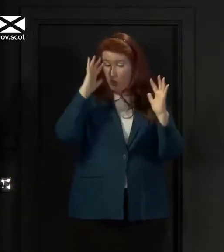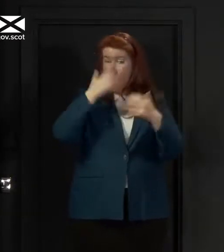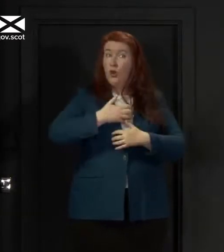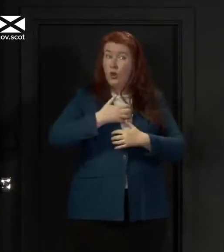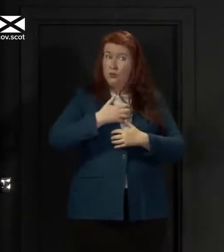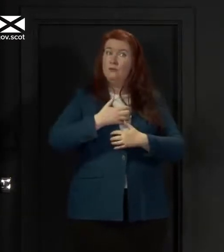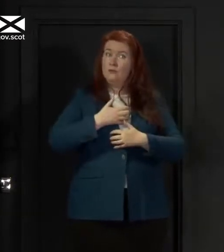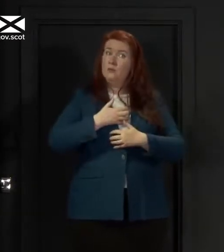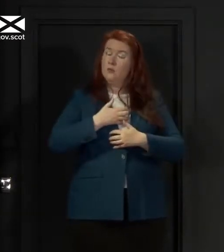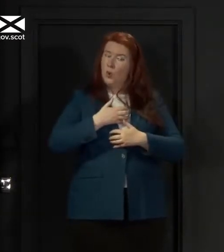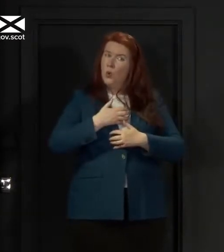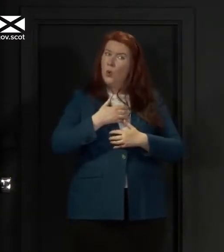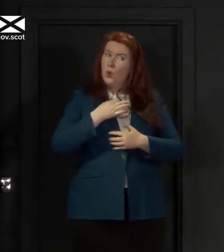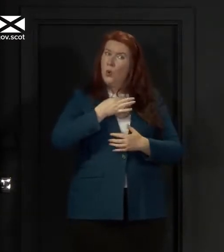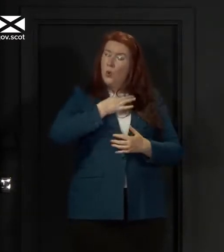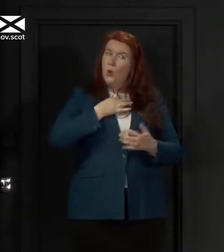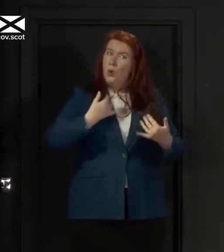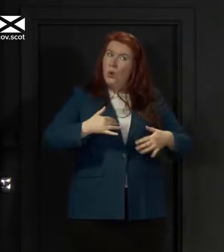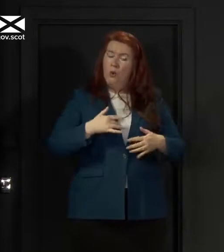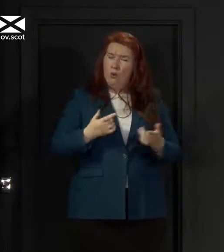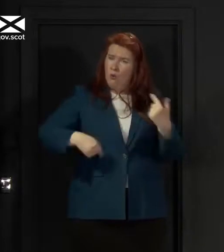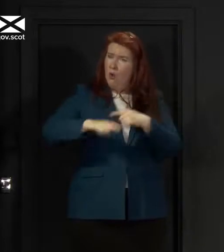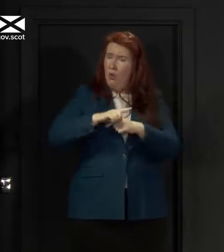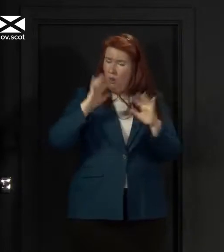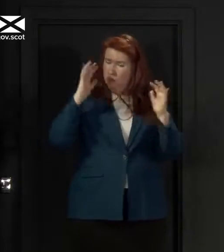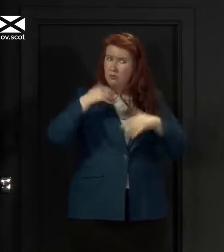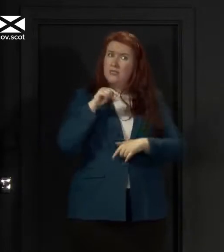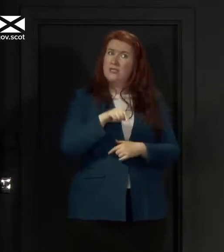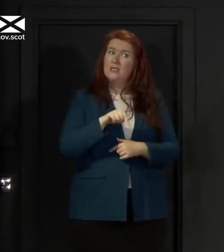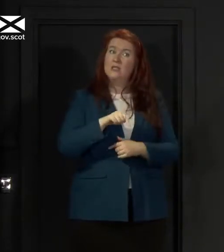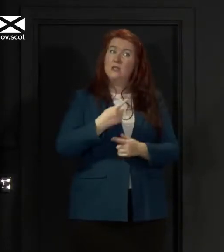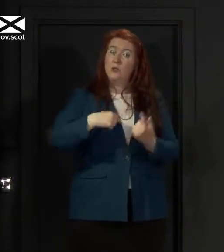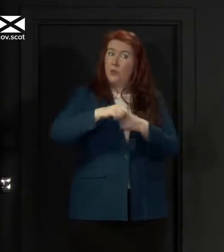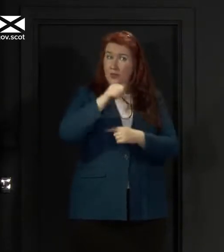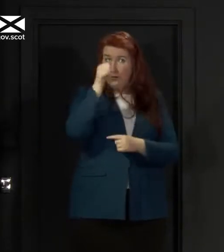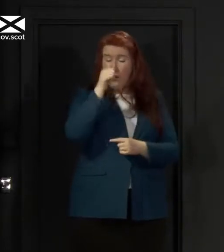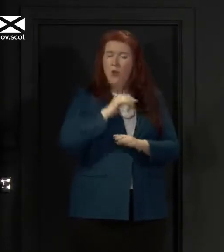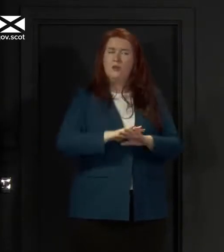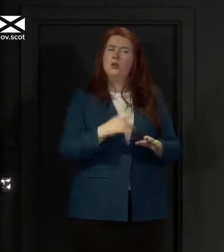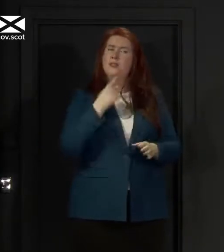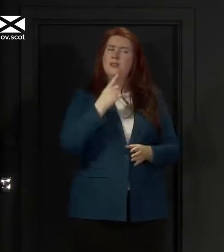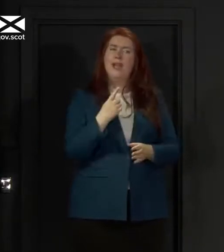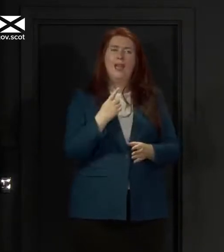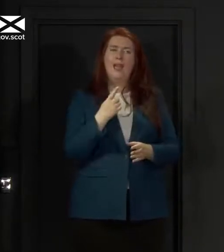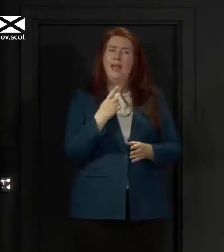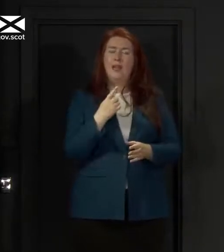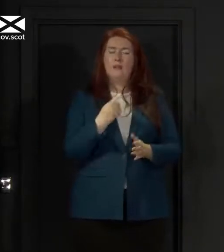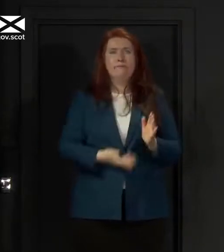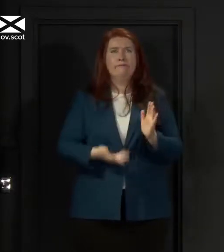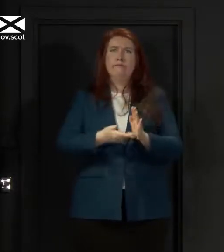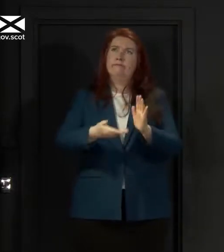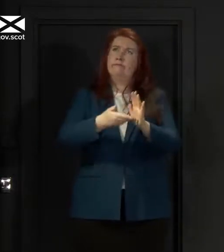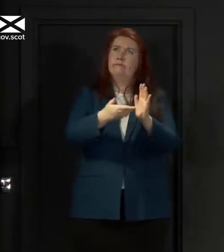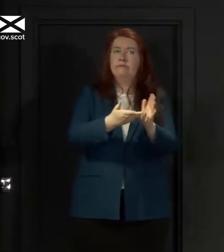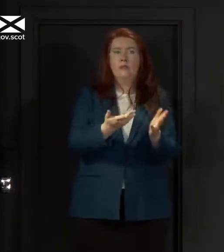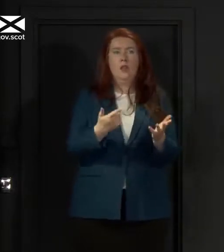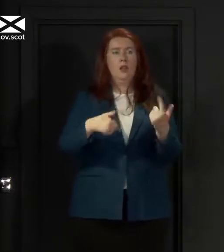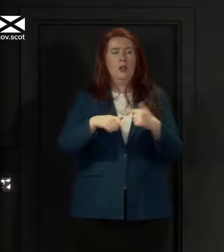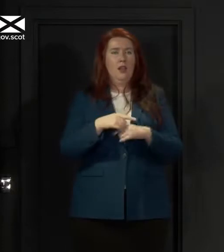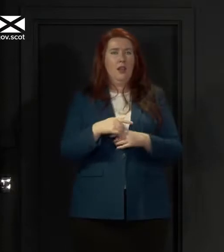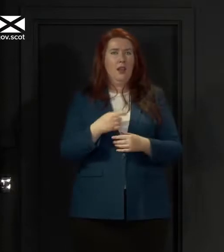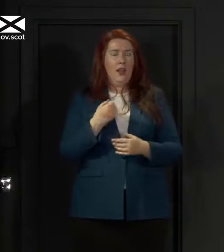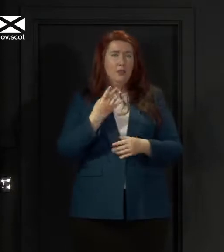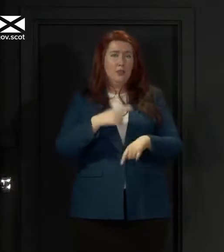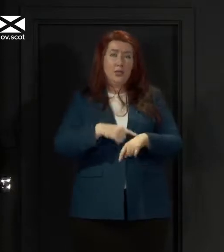concerning to all of us all of the time. We know and we don't say this glibly every briefing that